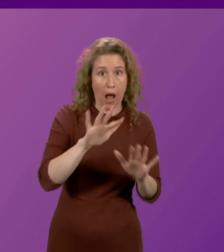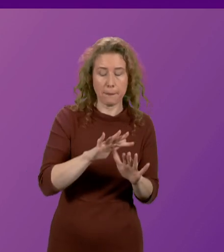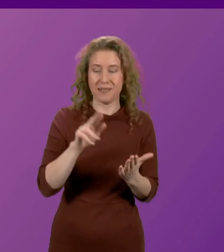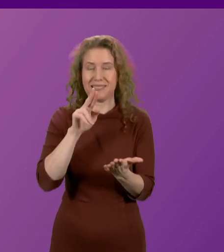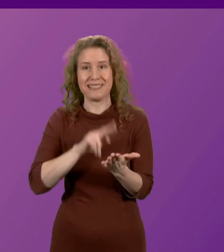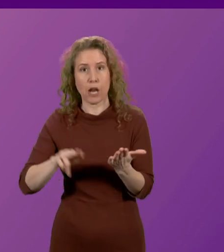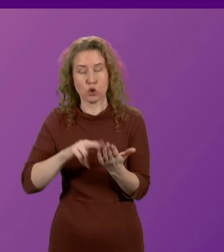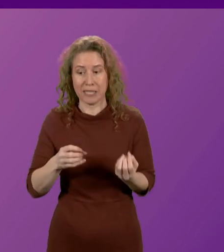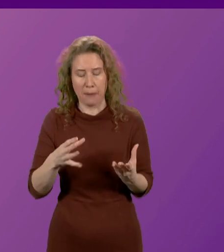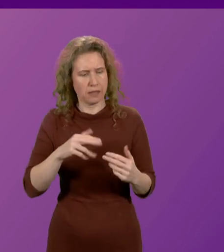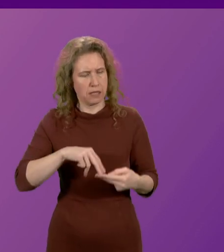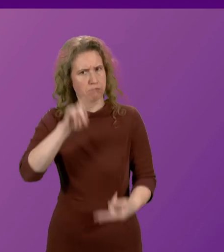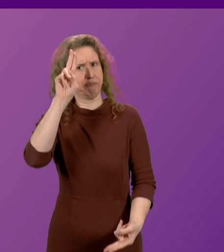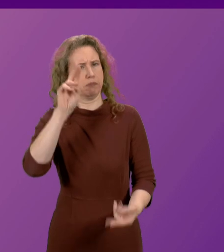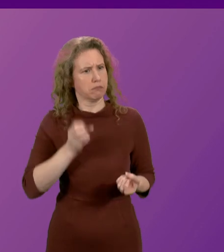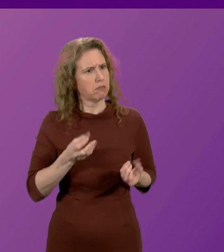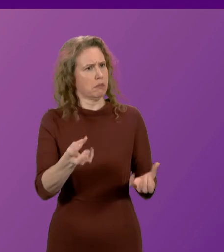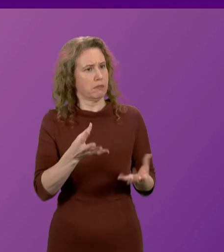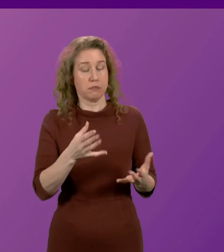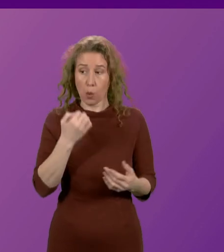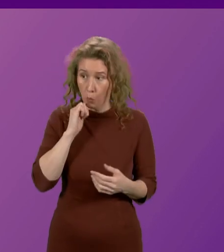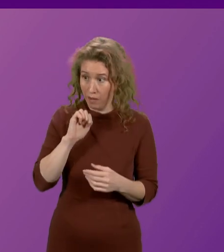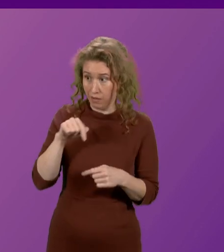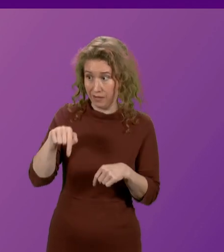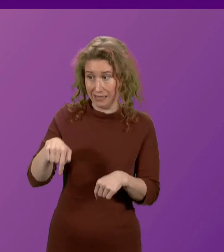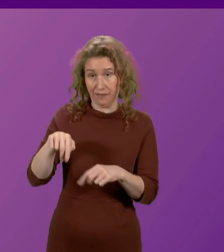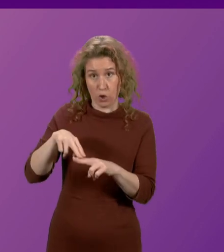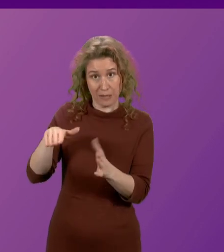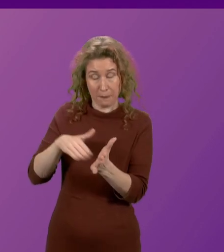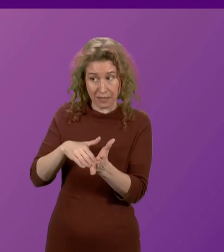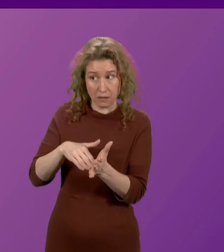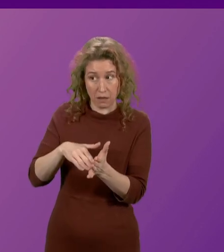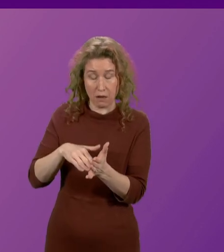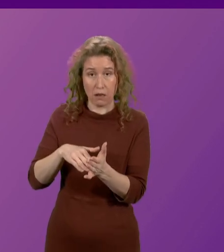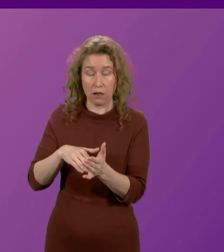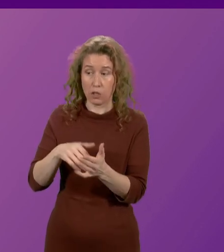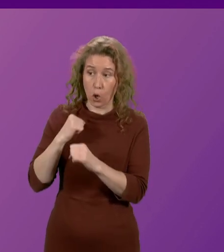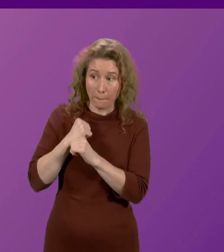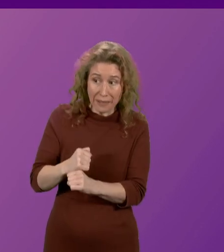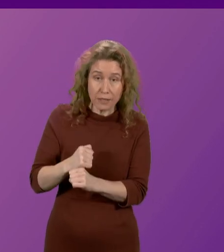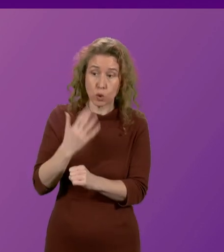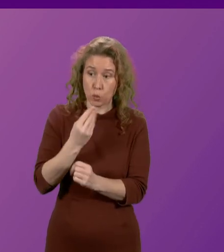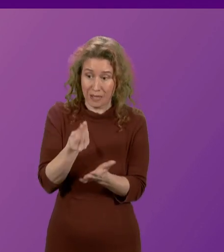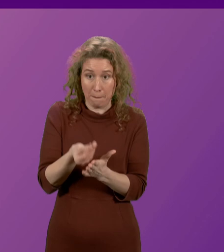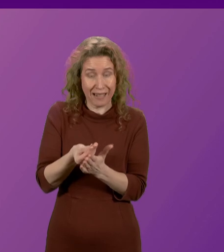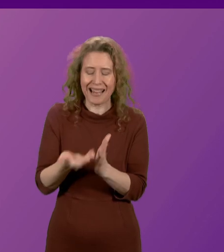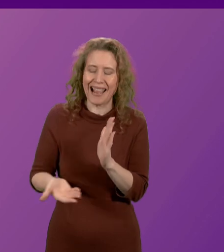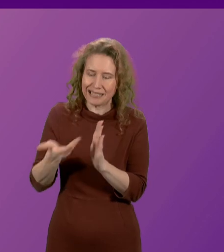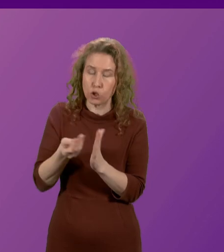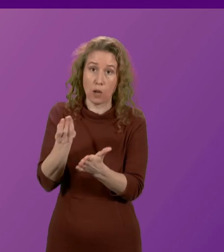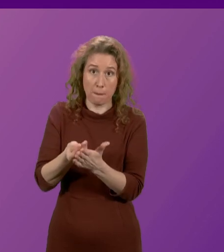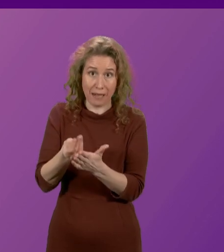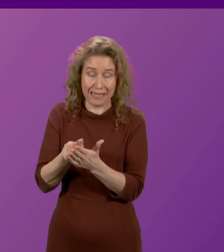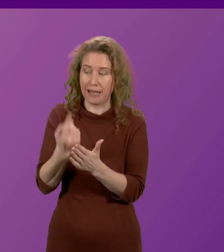reached record levels. Will the First Minister commit to using this additional